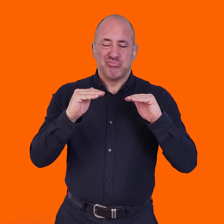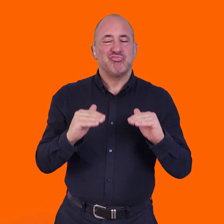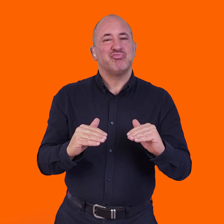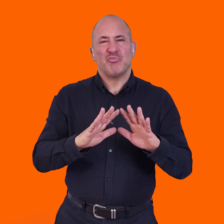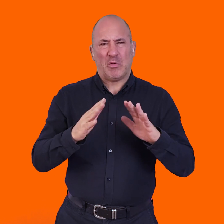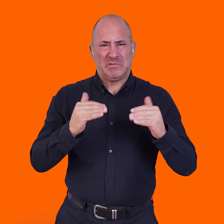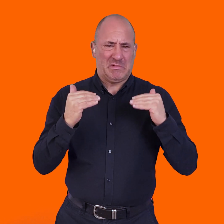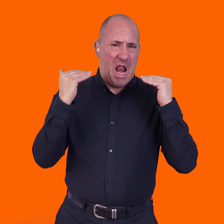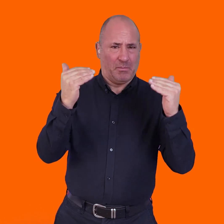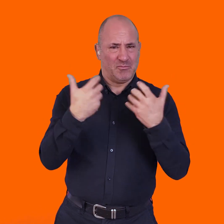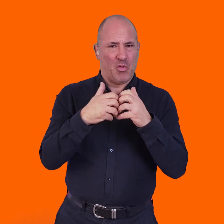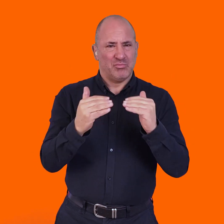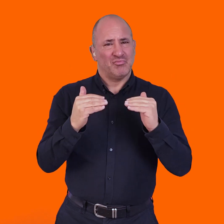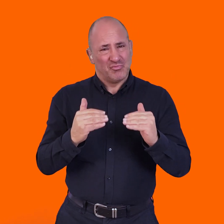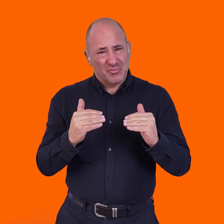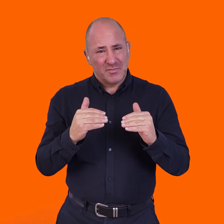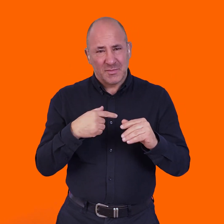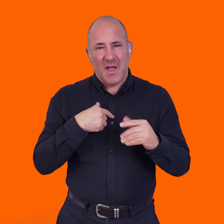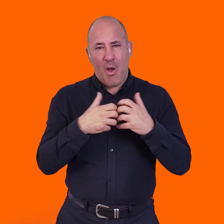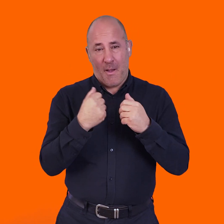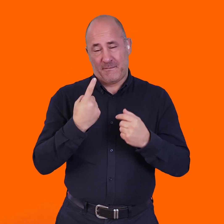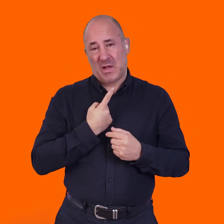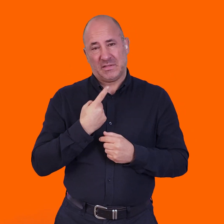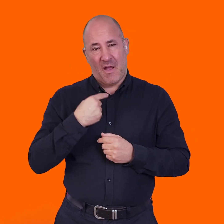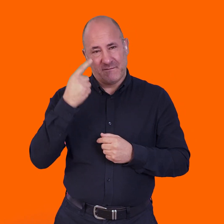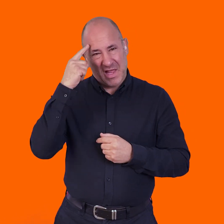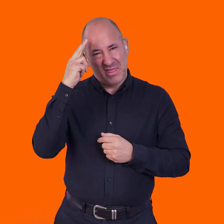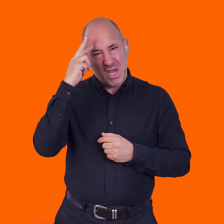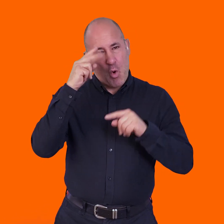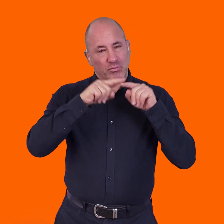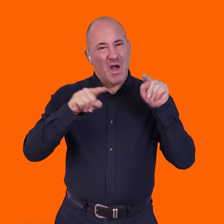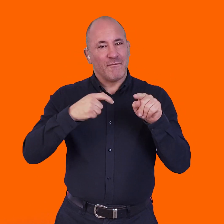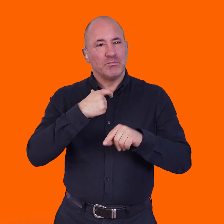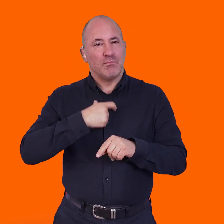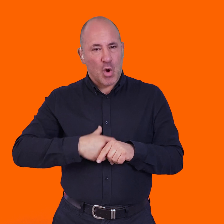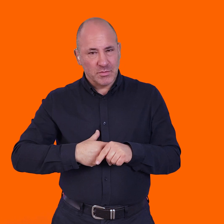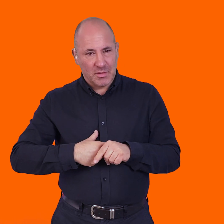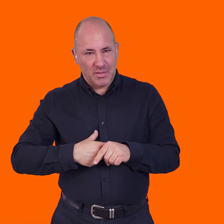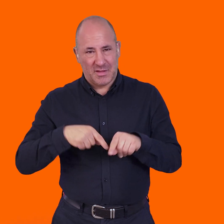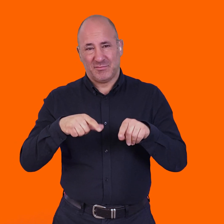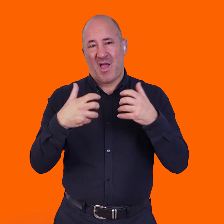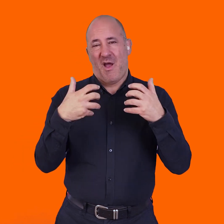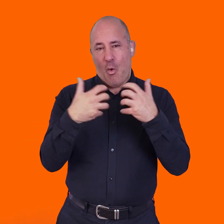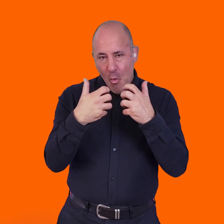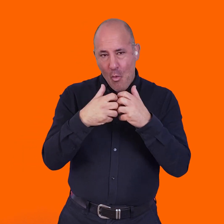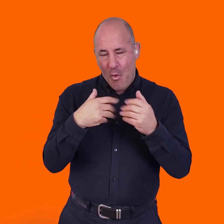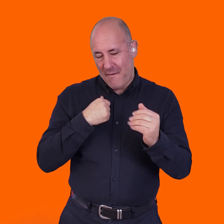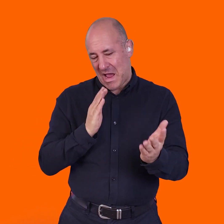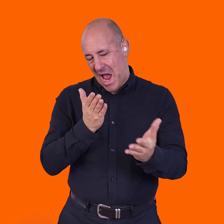from the idea of low-tech technologies, I think that's the main way